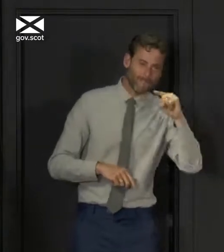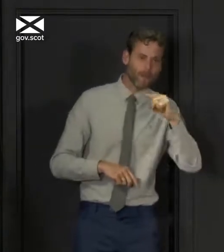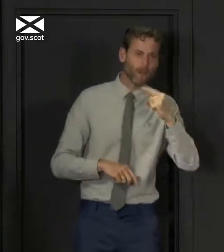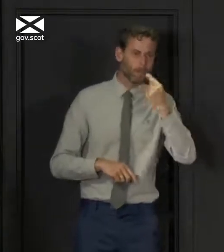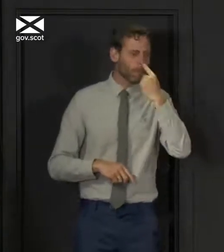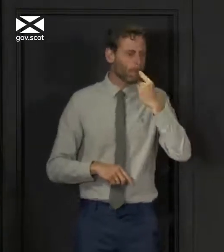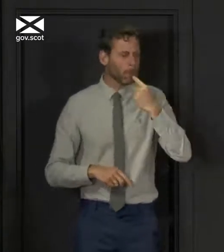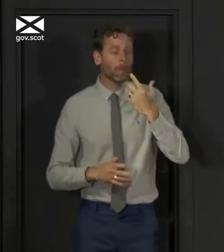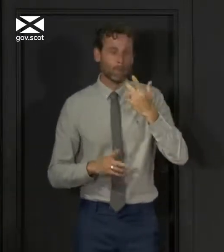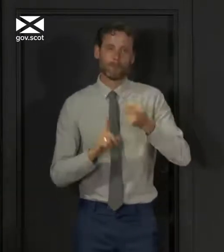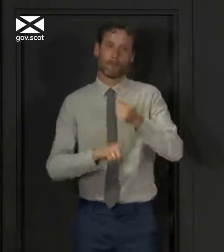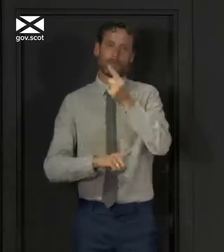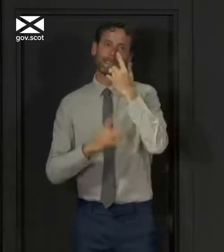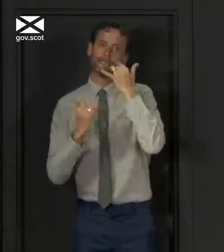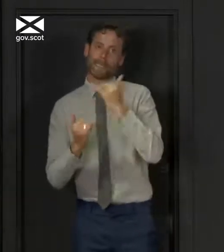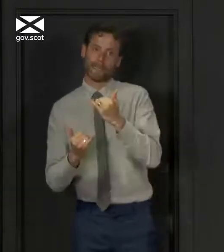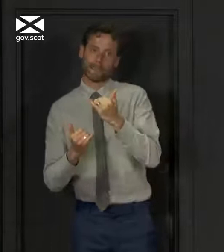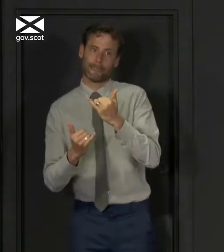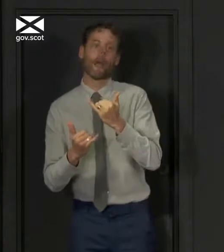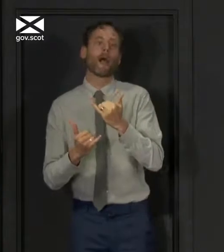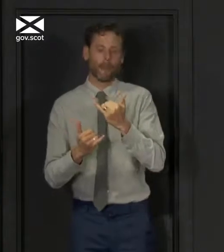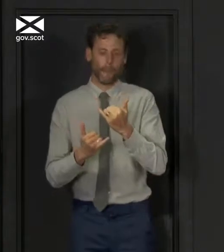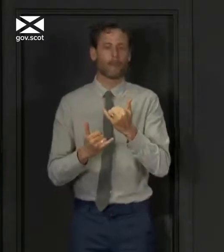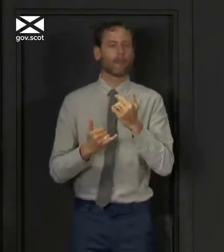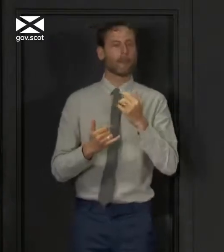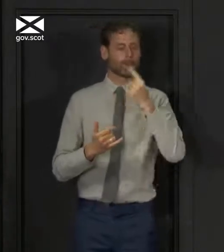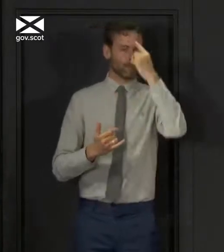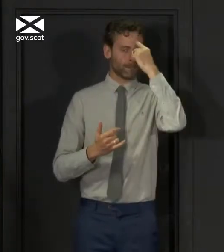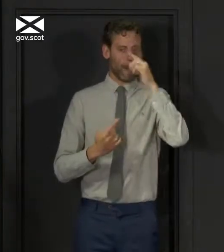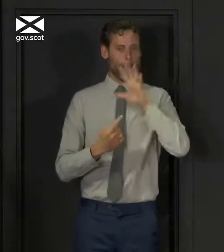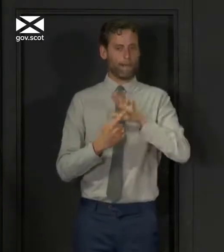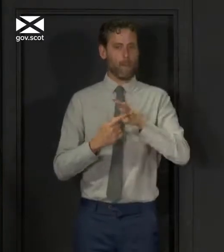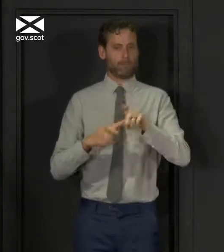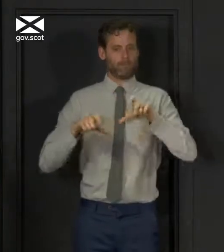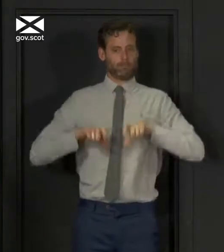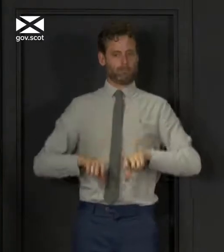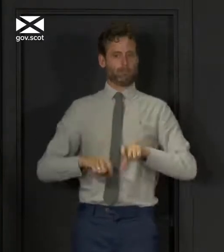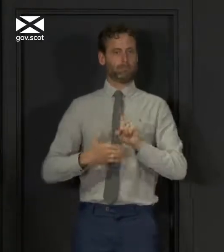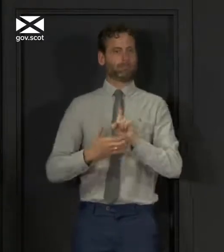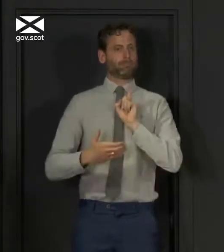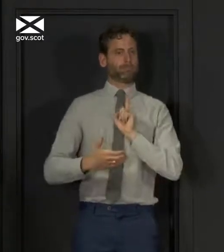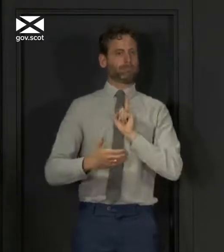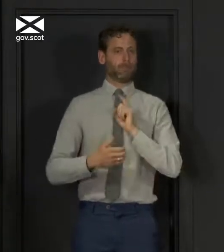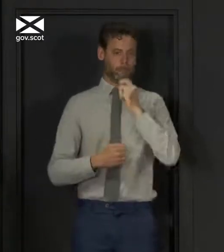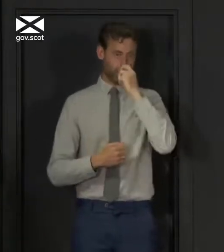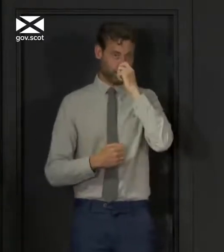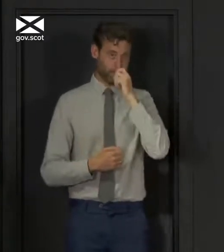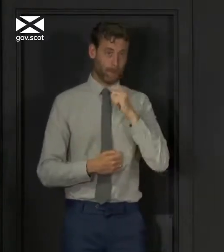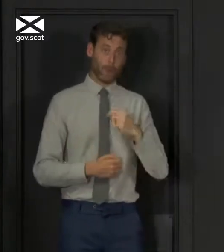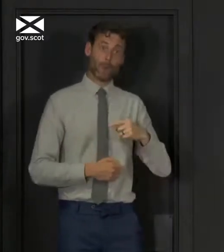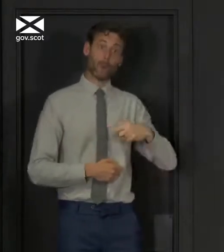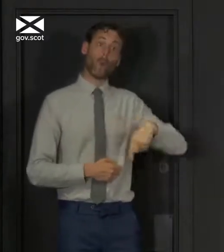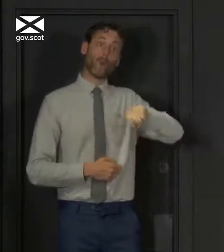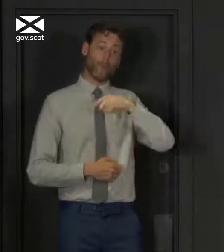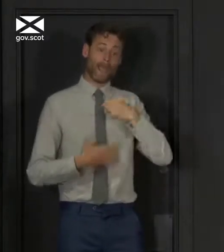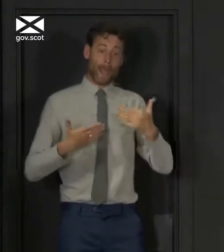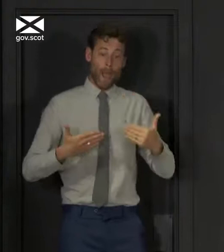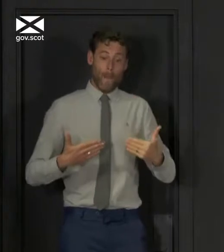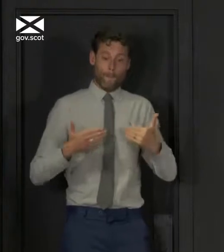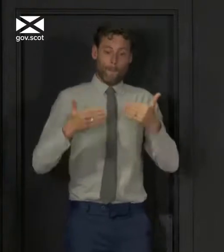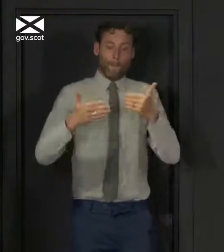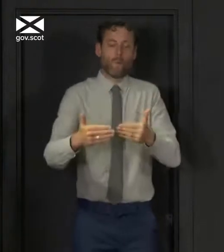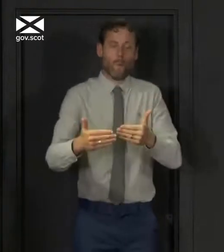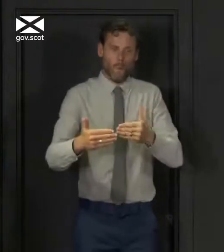self-isolation. To end where I started, we are only able to take these careful steps towards a less